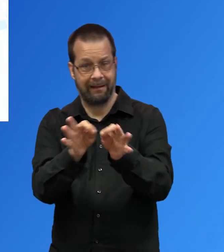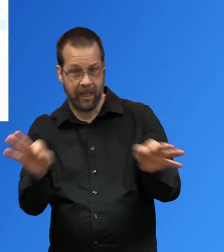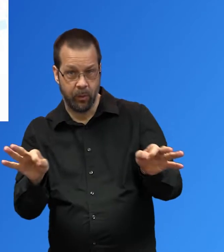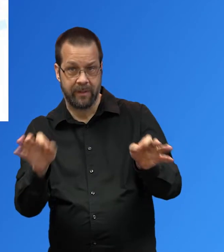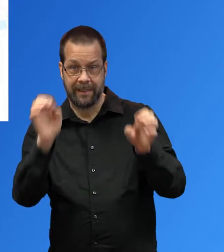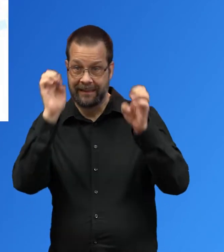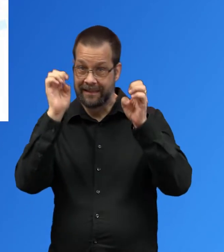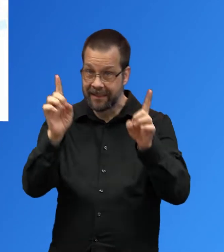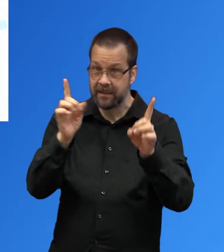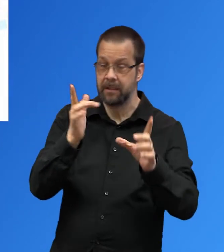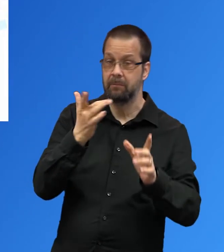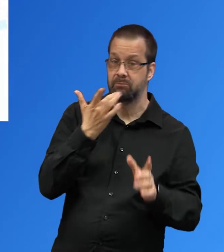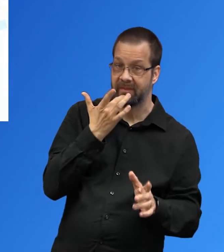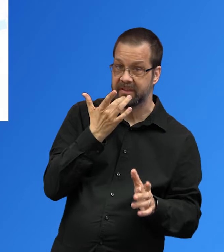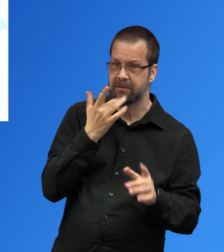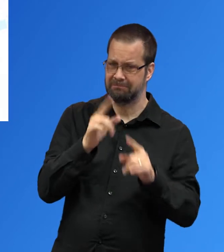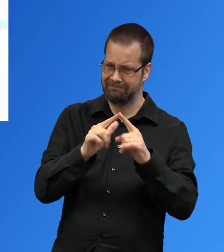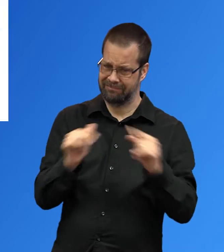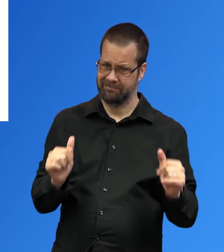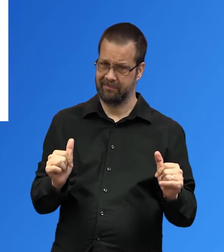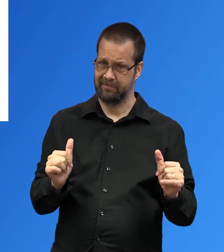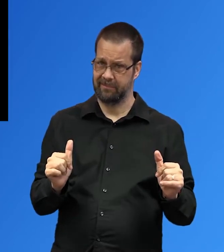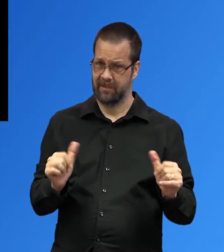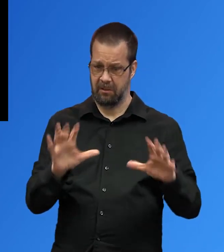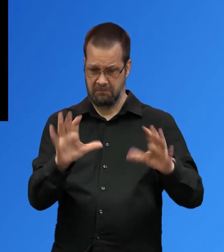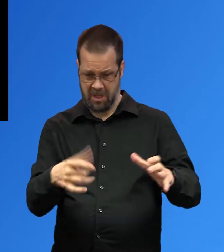There will always be diversity and variety.